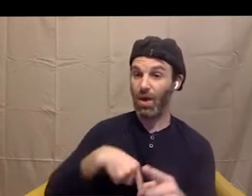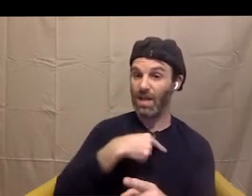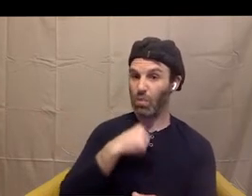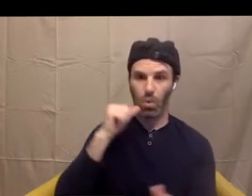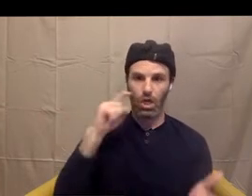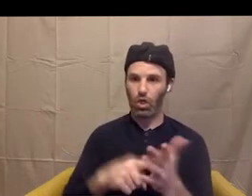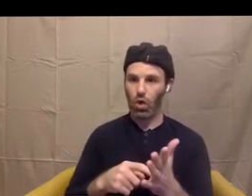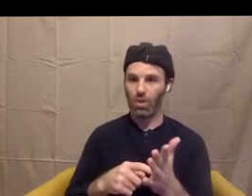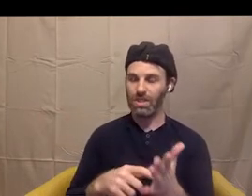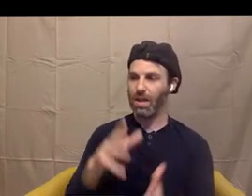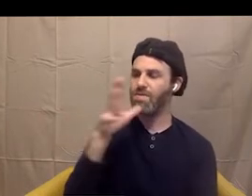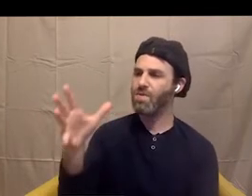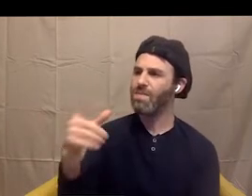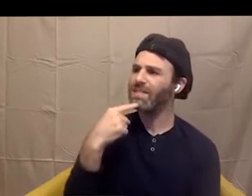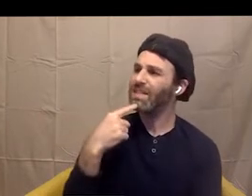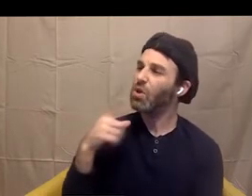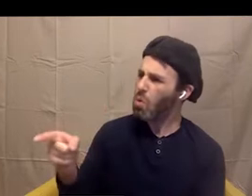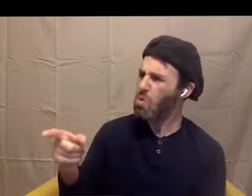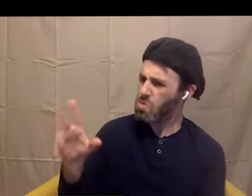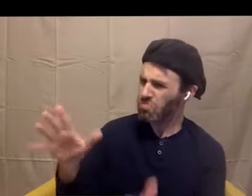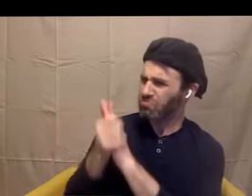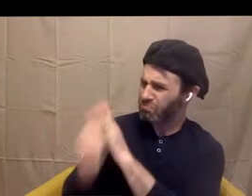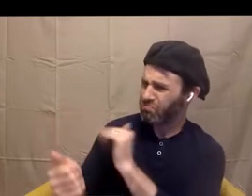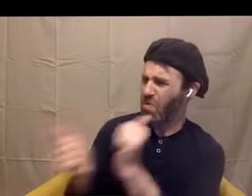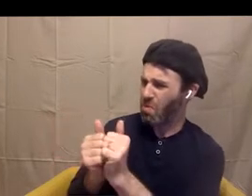a natural in the kitchen. And Omar says, I do enjoy eating it later.